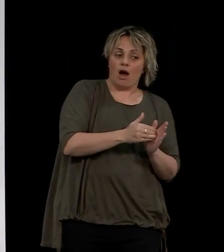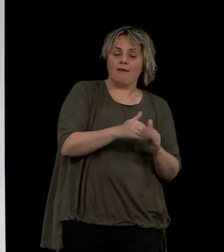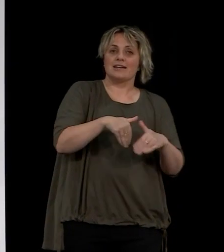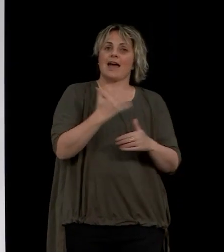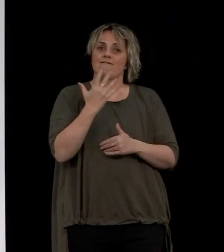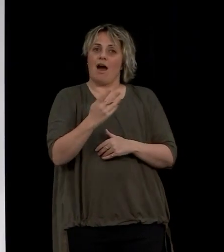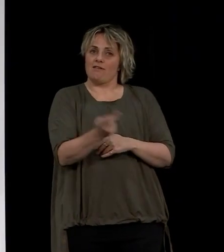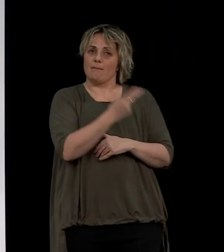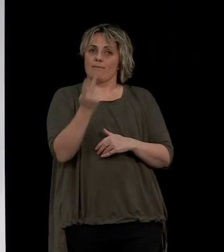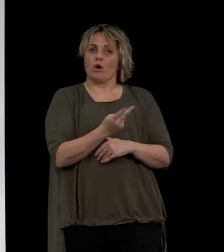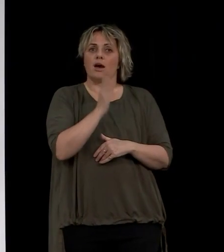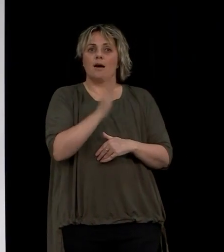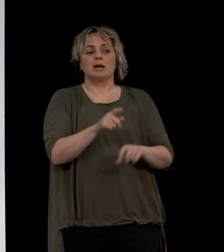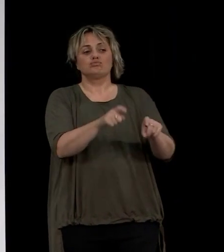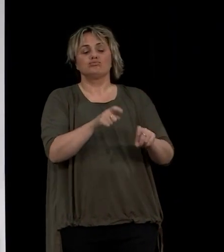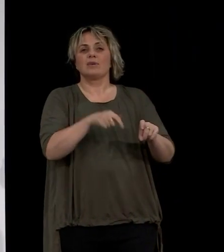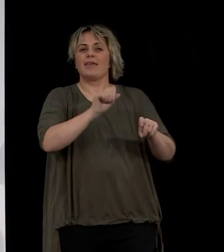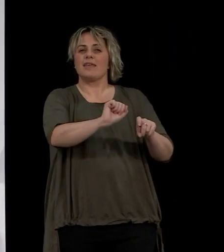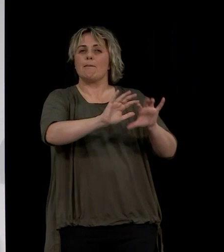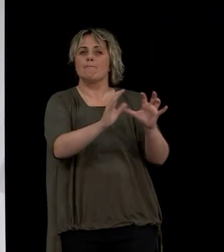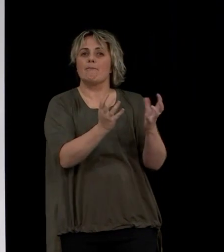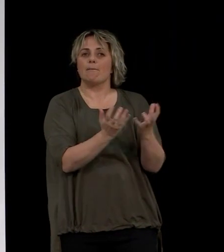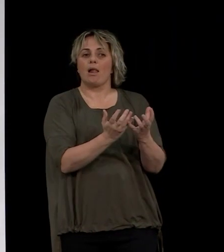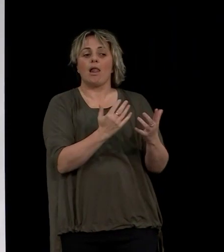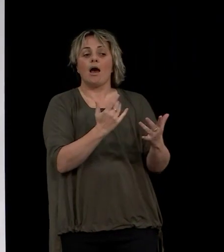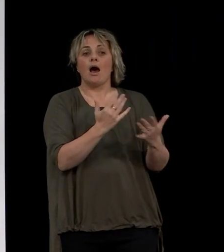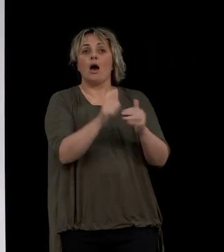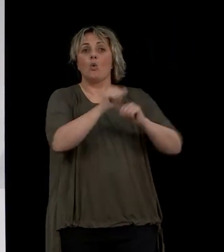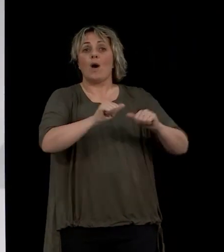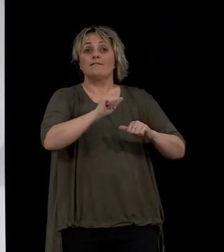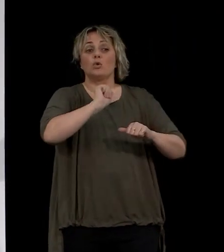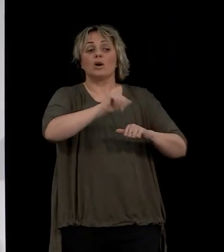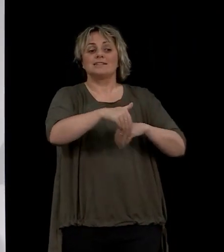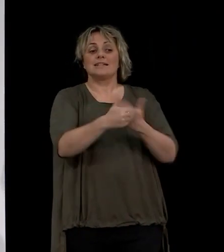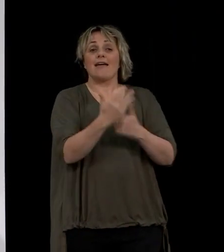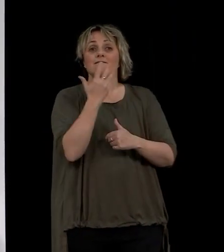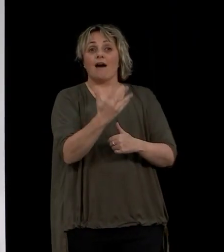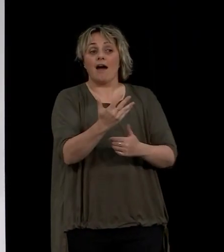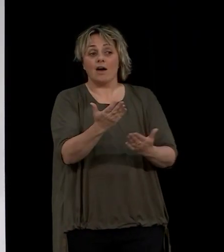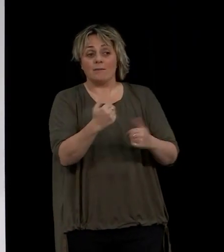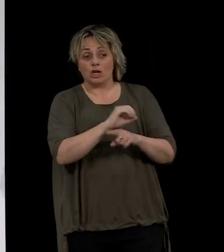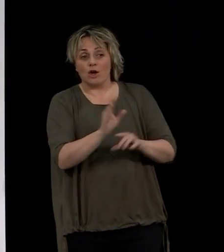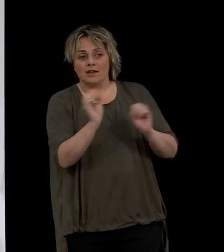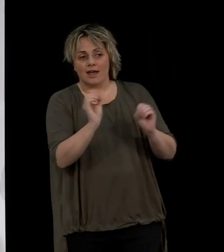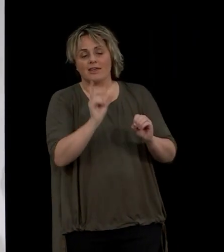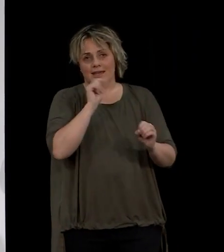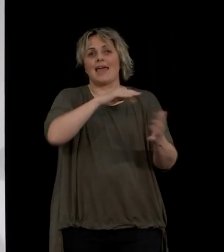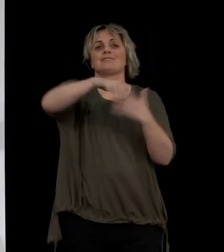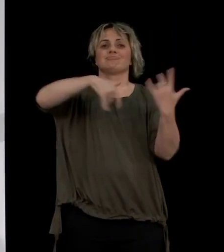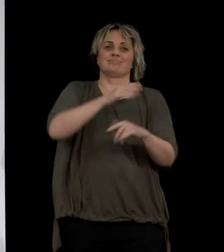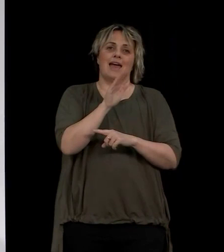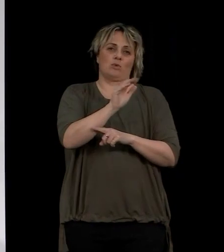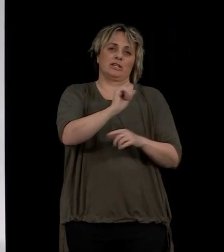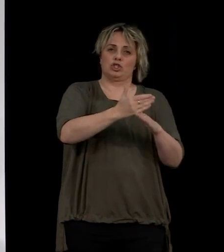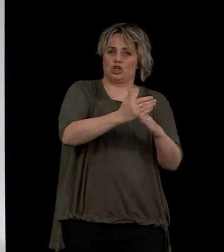remain in isolation and in their bubbles until they have a negative day five test. They will be doing that on-site in their workplaces.